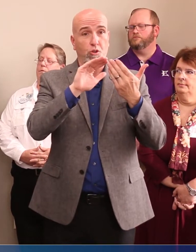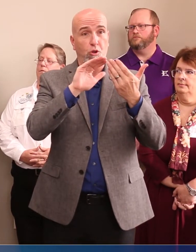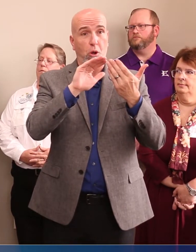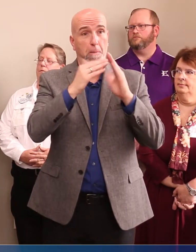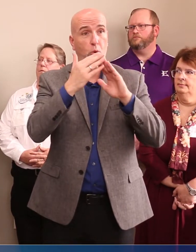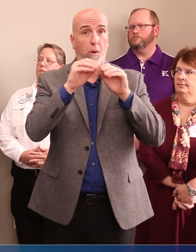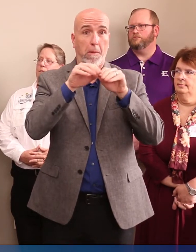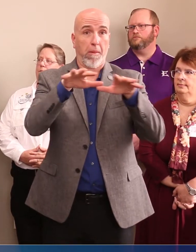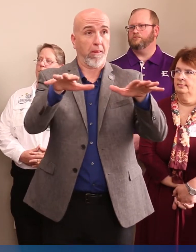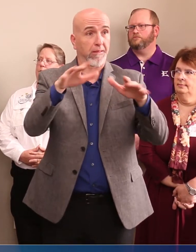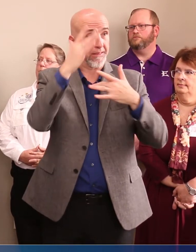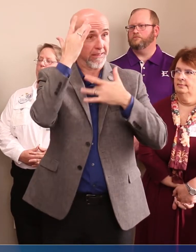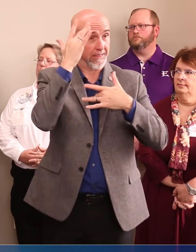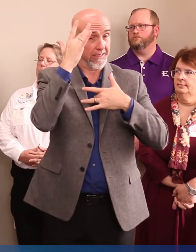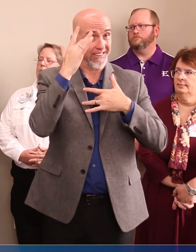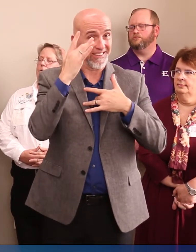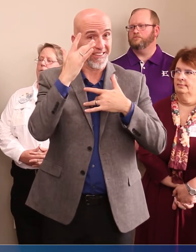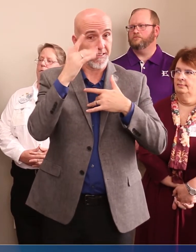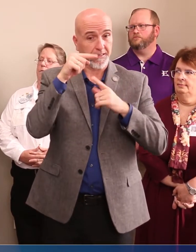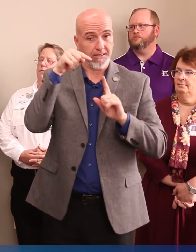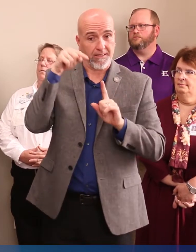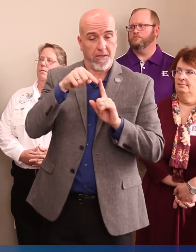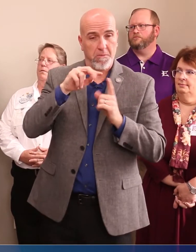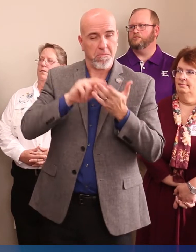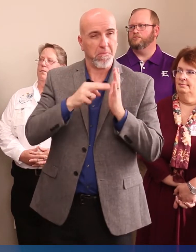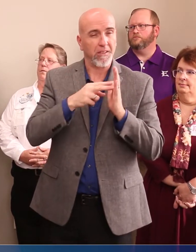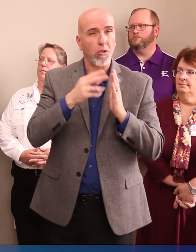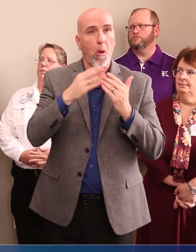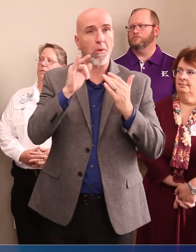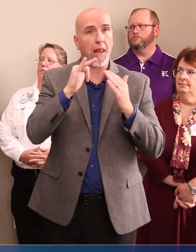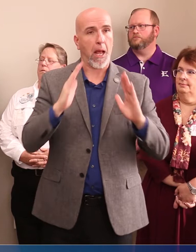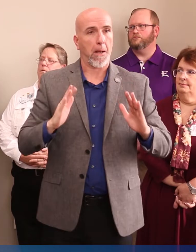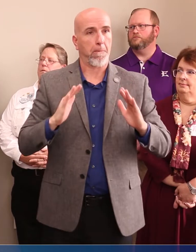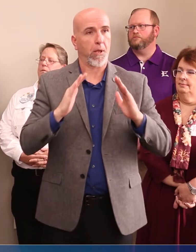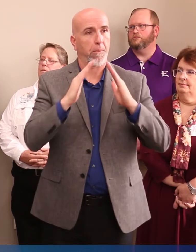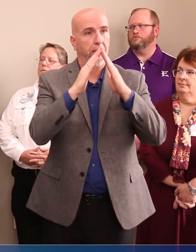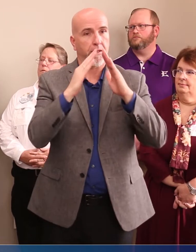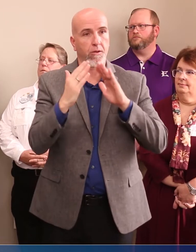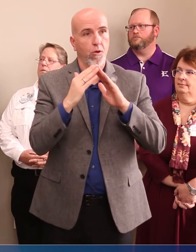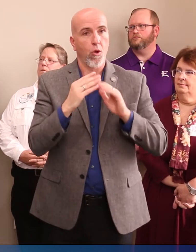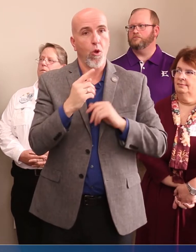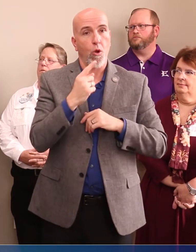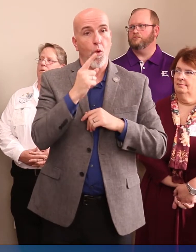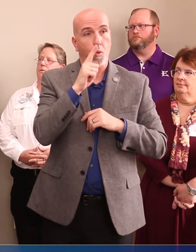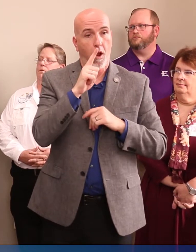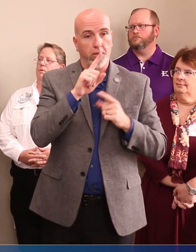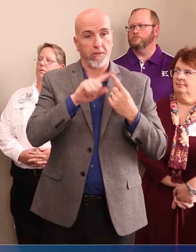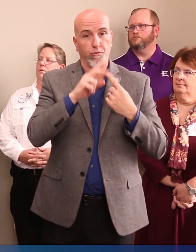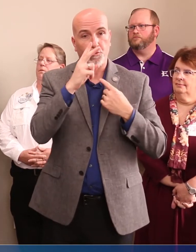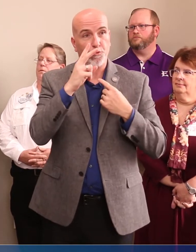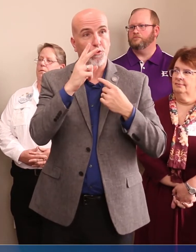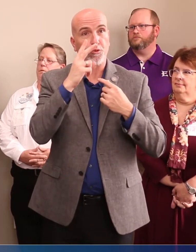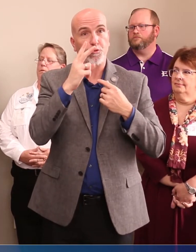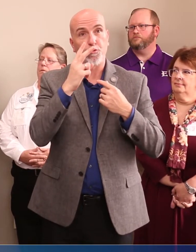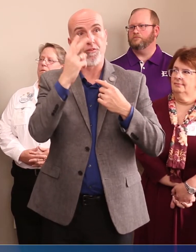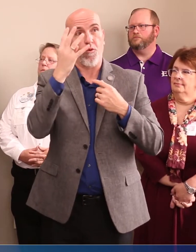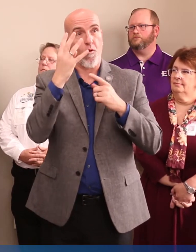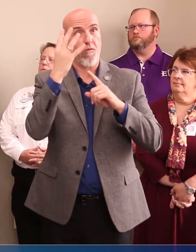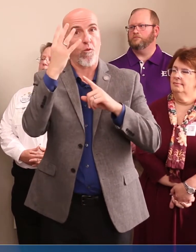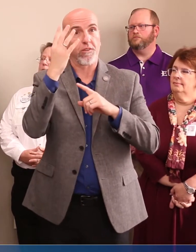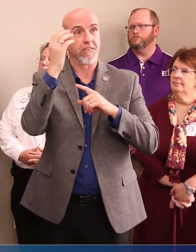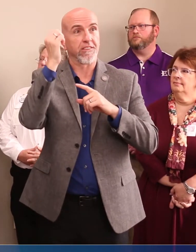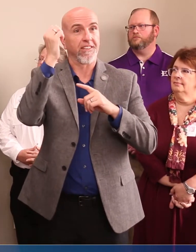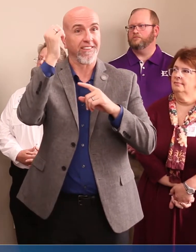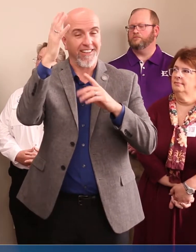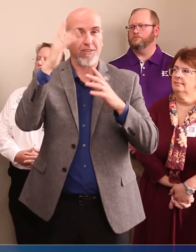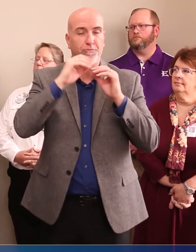is that it's sort of like a pyramid. One touches two, two touch four, four touch 16, and